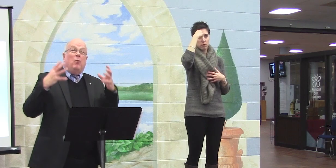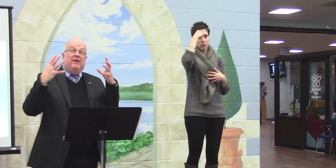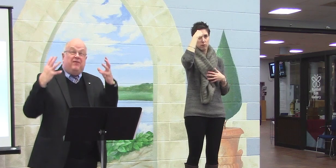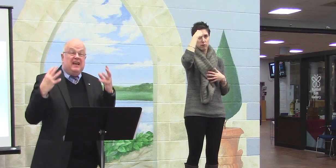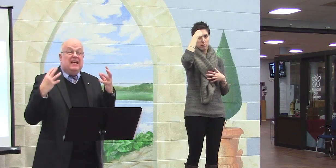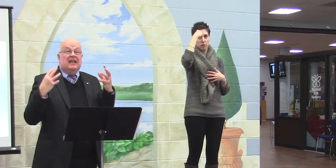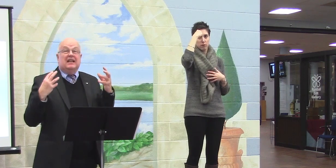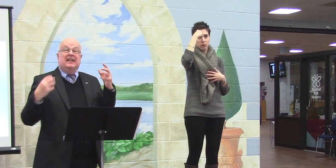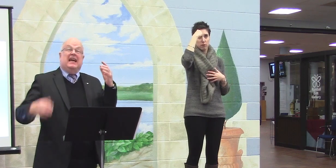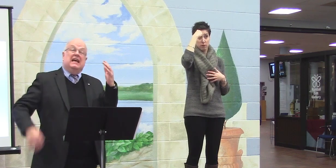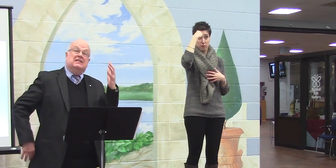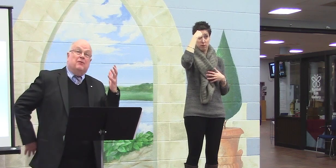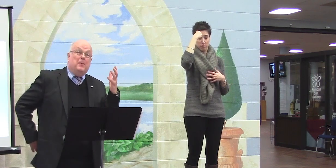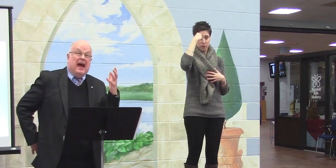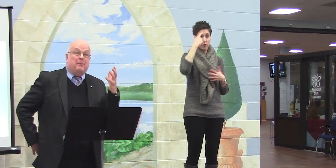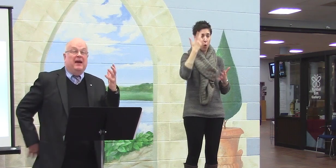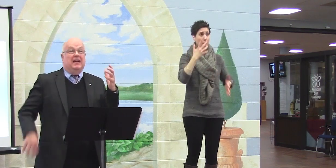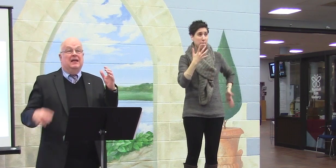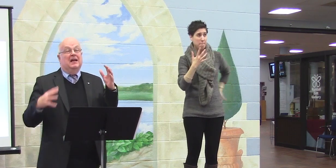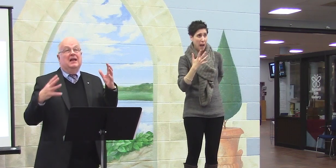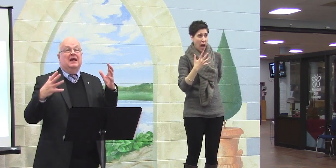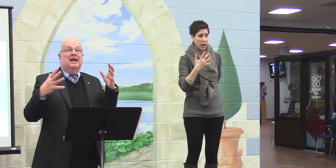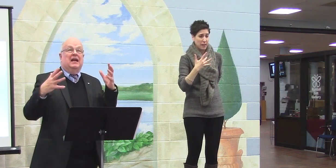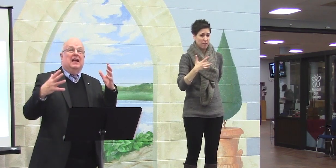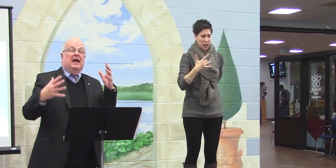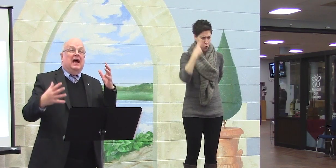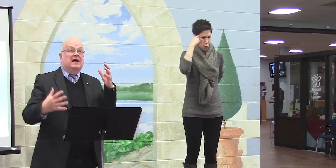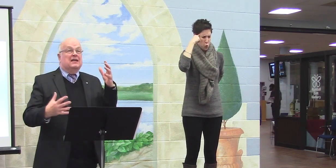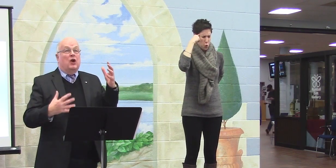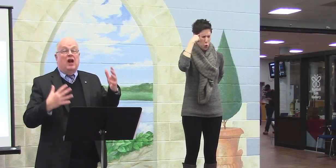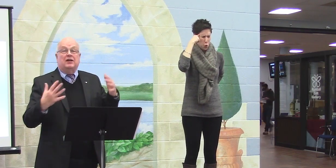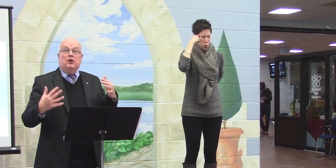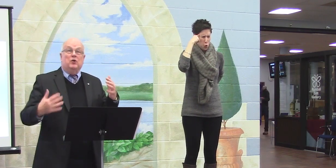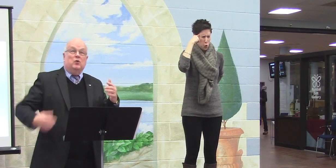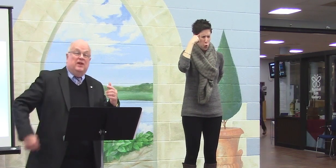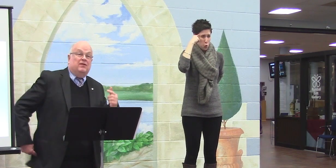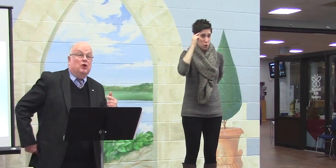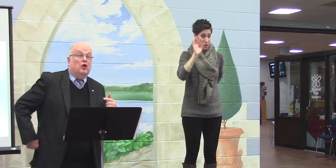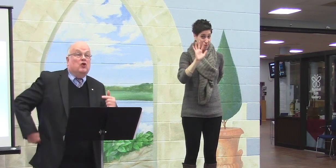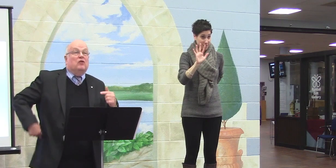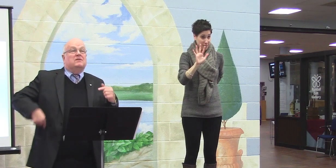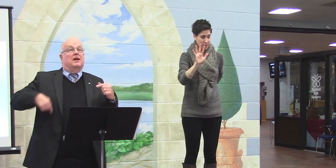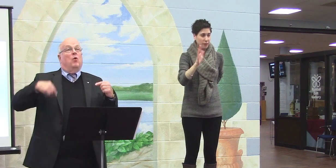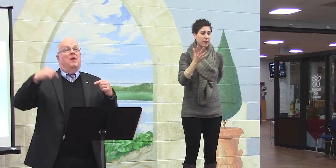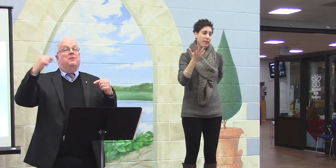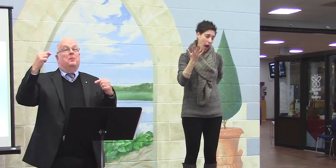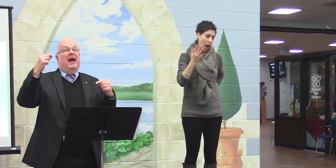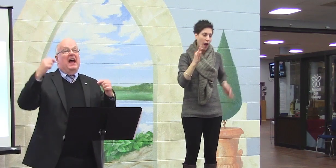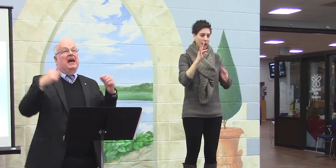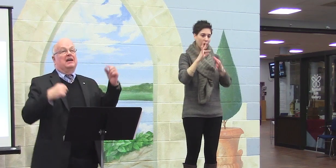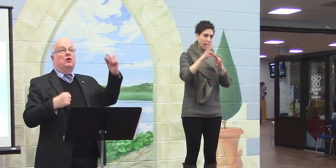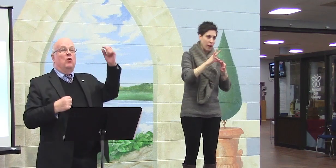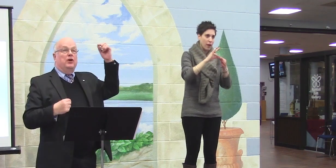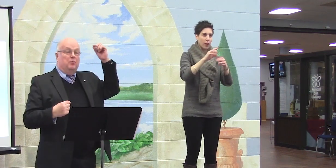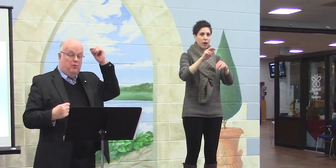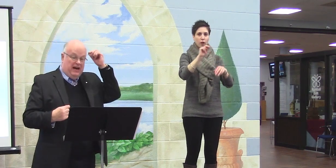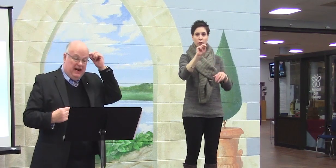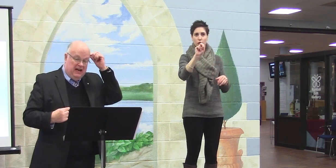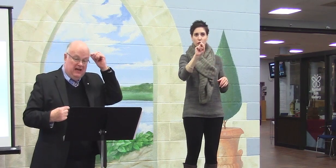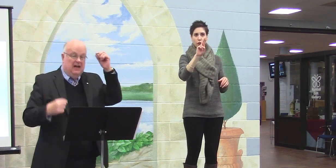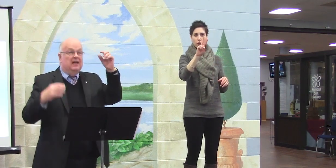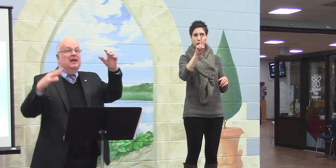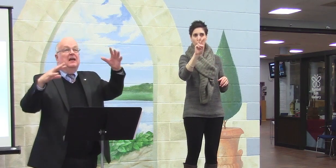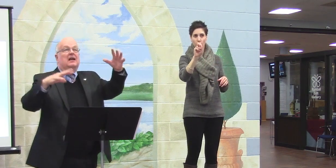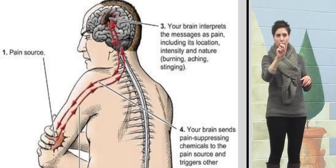What we feel in the case of a back pain has a lot to do with the nerves that go up your back and go to your